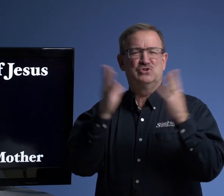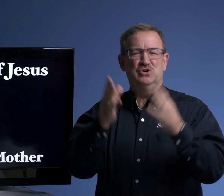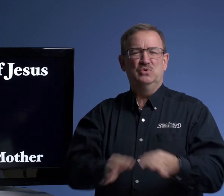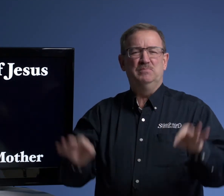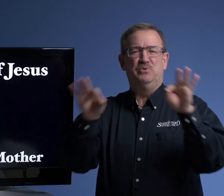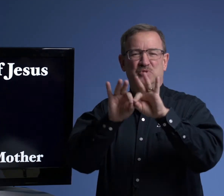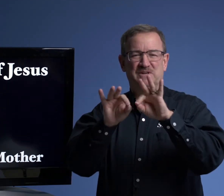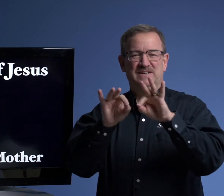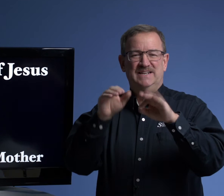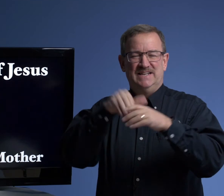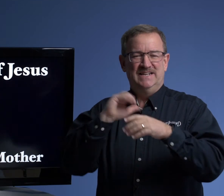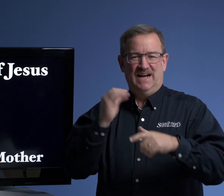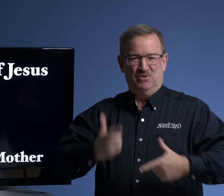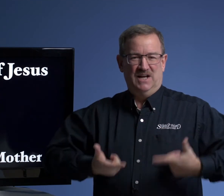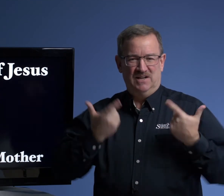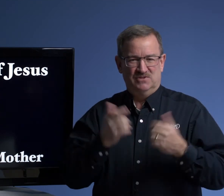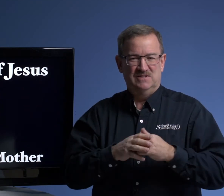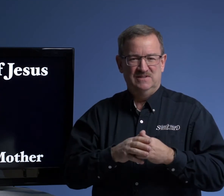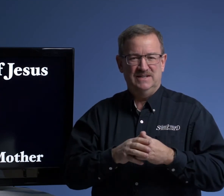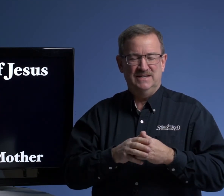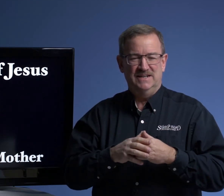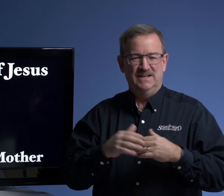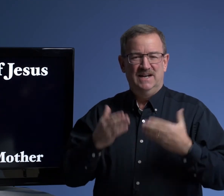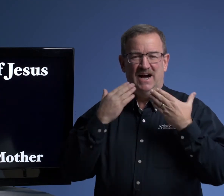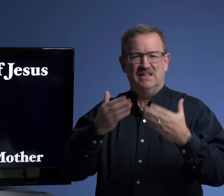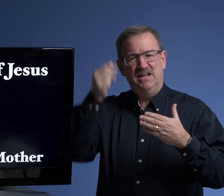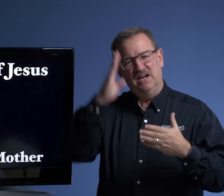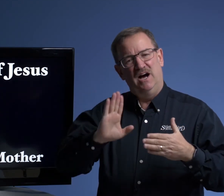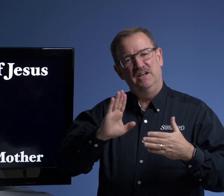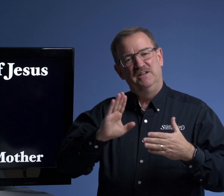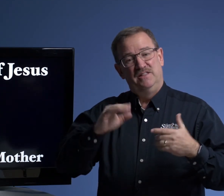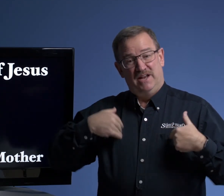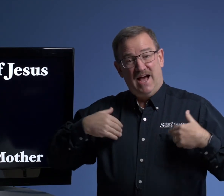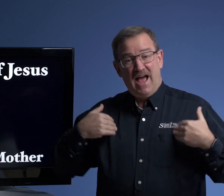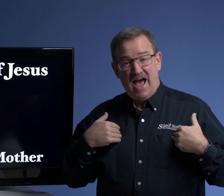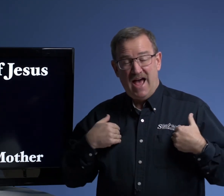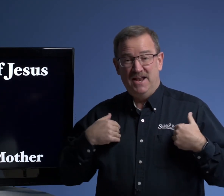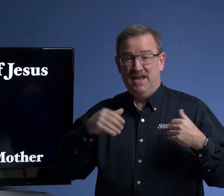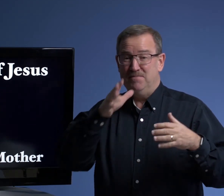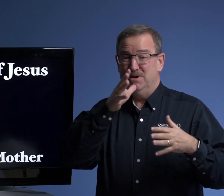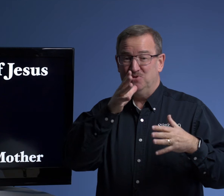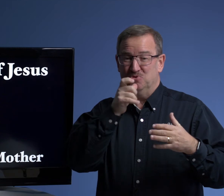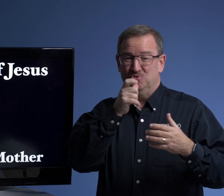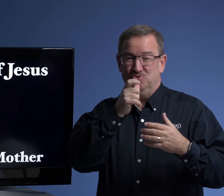so important in our lives. And I thank God that I had a mother who